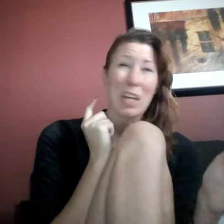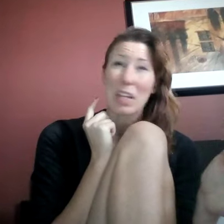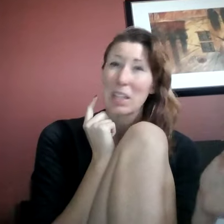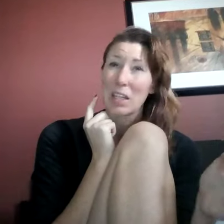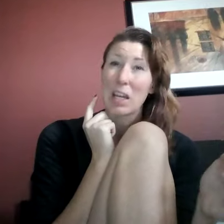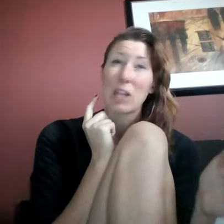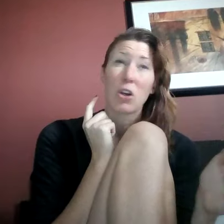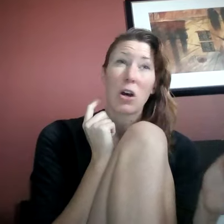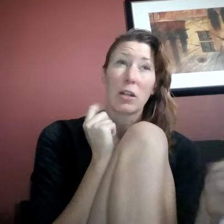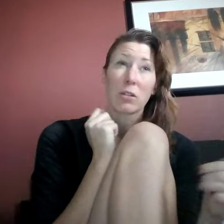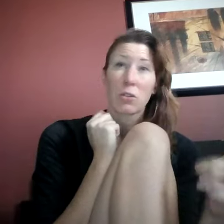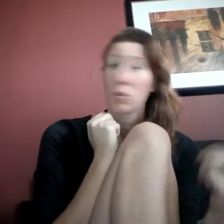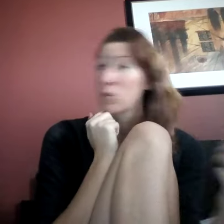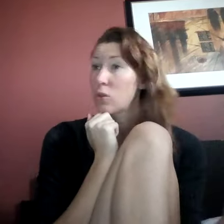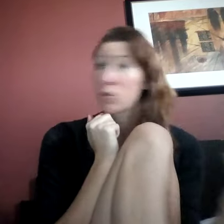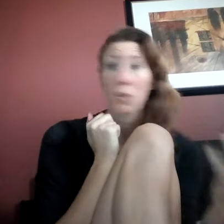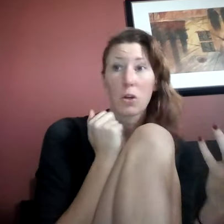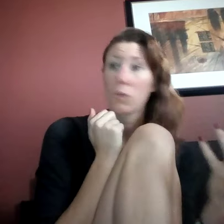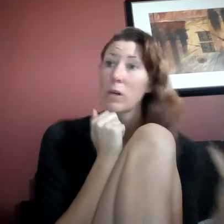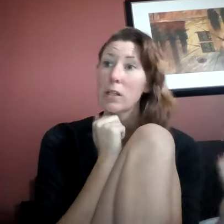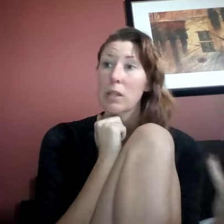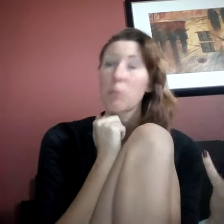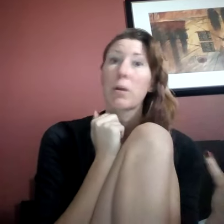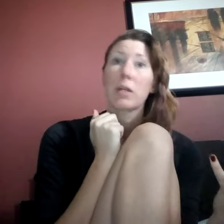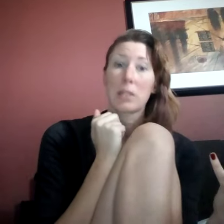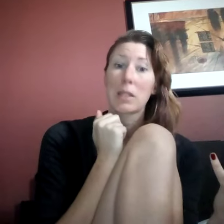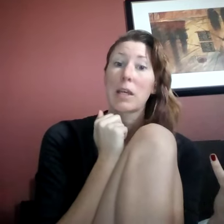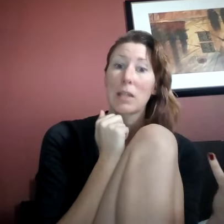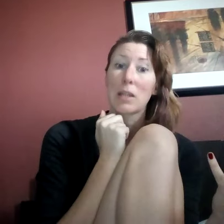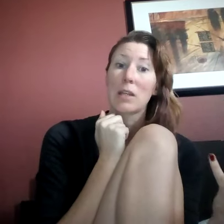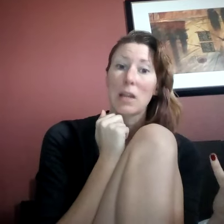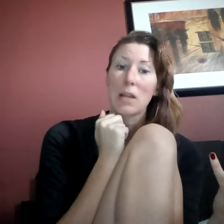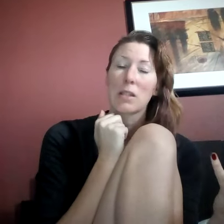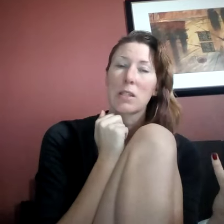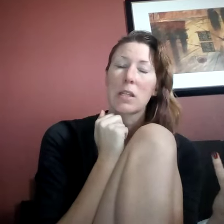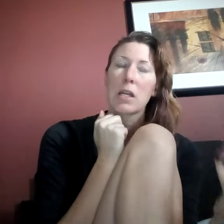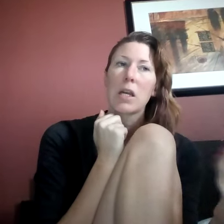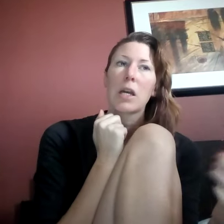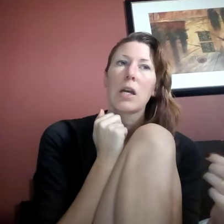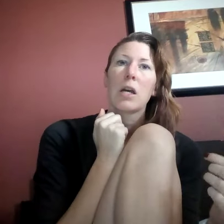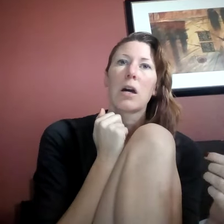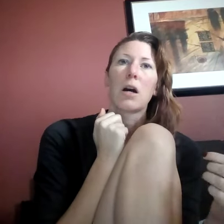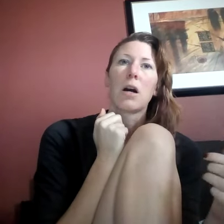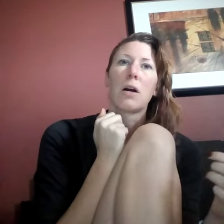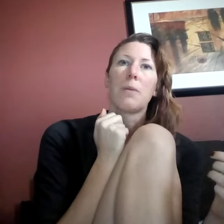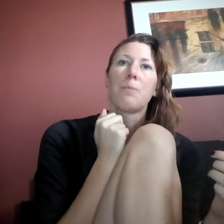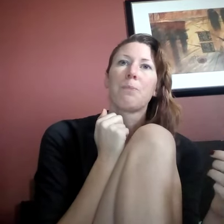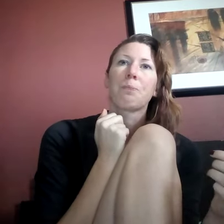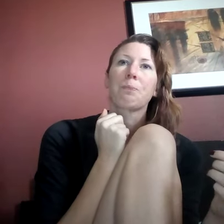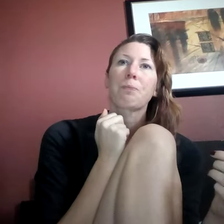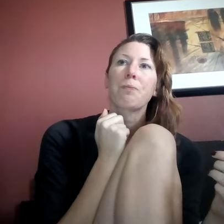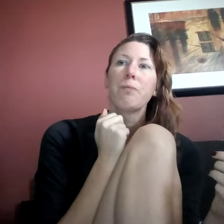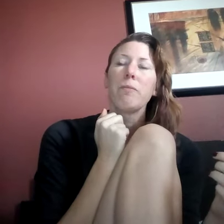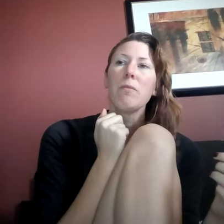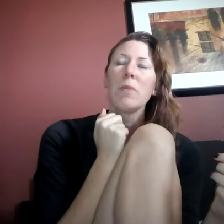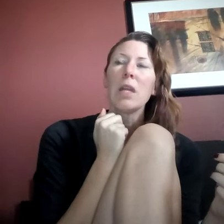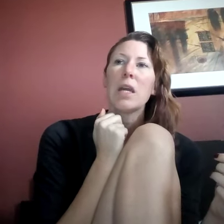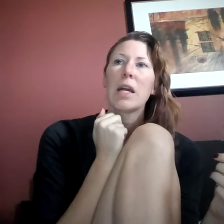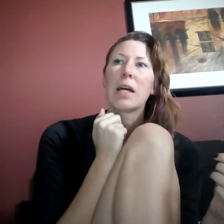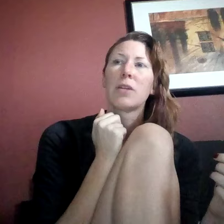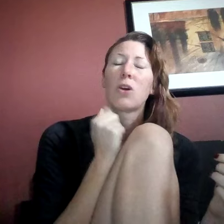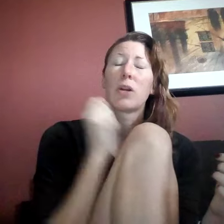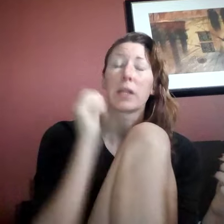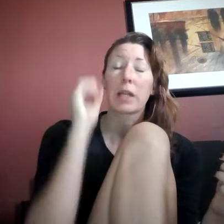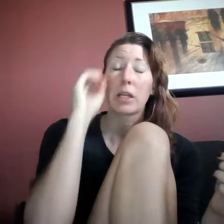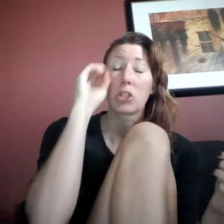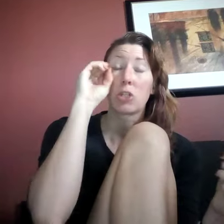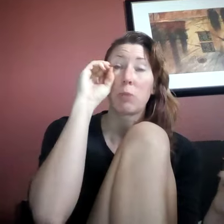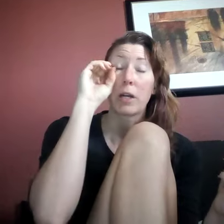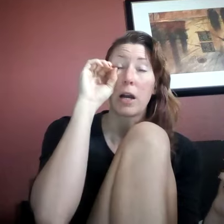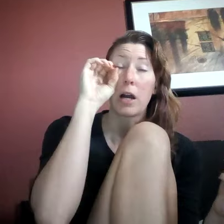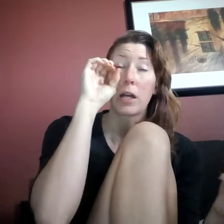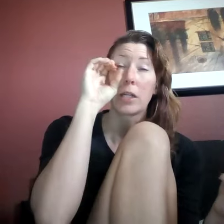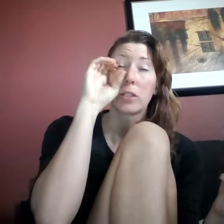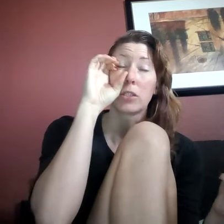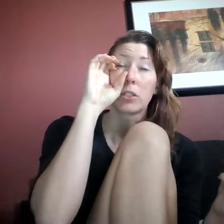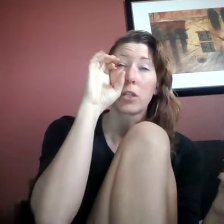slightly, and not, not quickly, but slightly, yes. Um, and on occasion, my eyes, um,